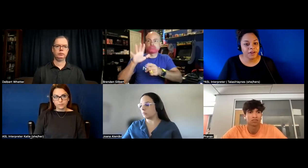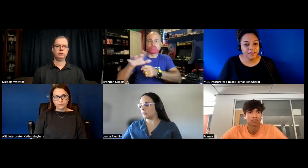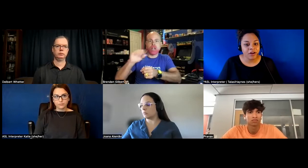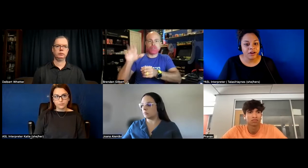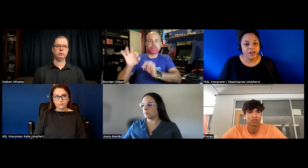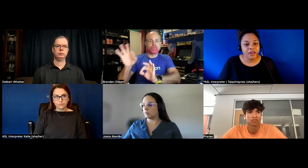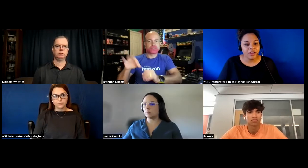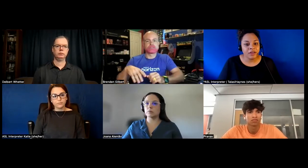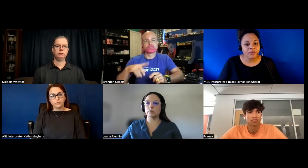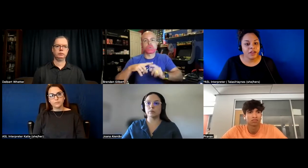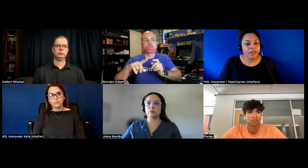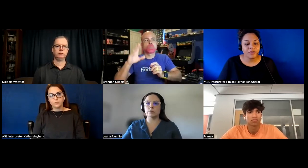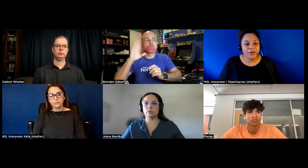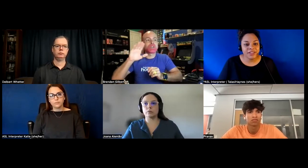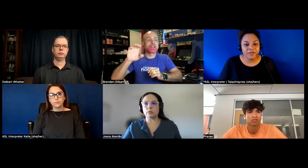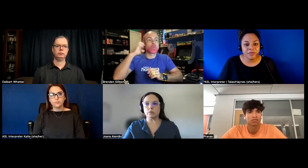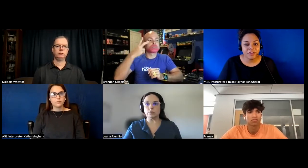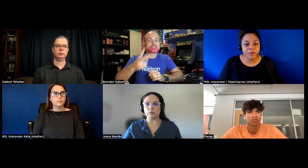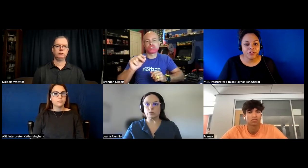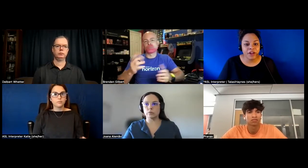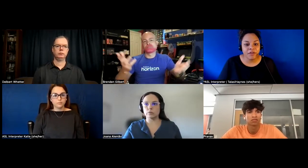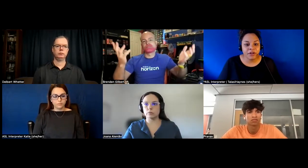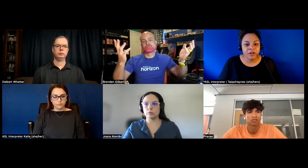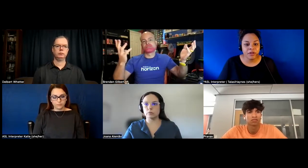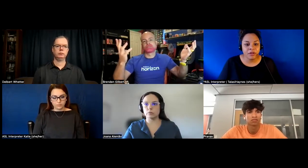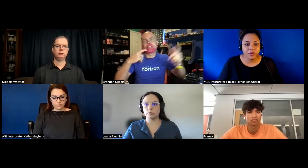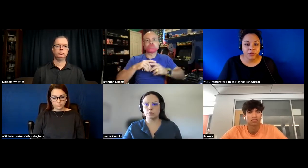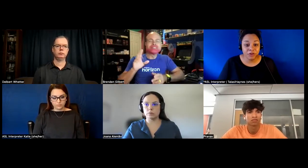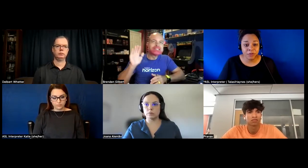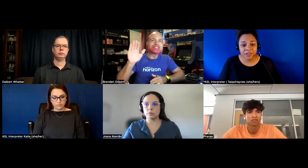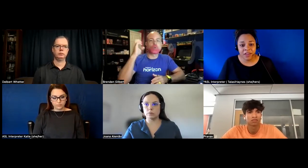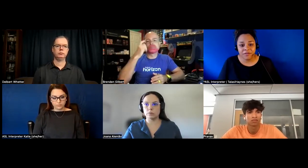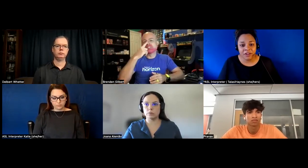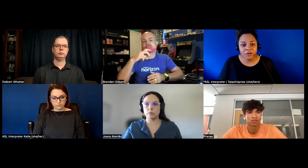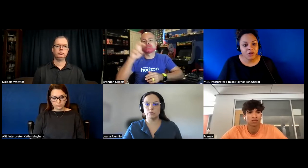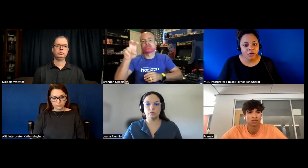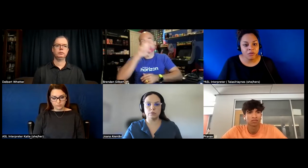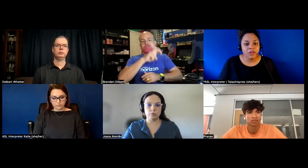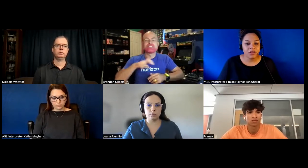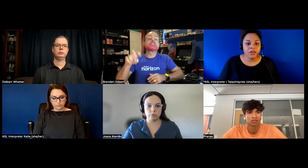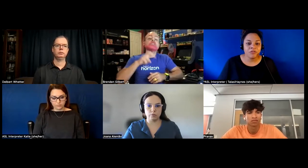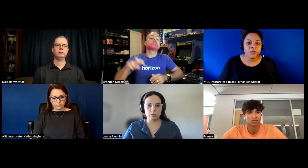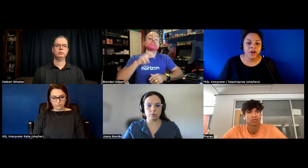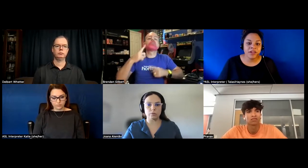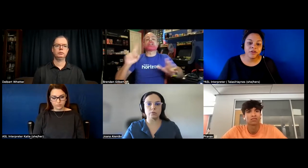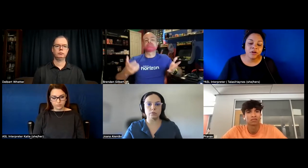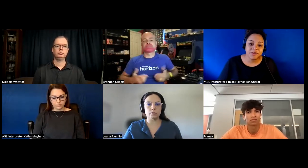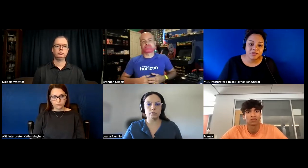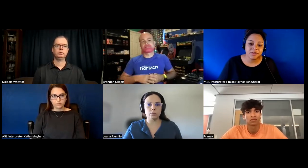xr um luckily it was great to have some exposure in africa but will europe see that video no um so i'm trying to get europe to to